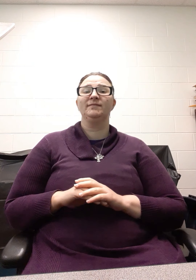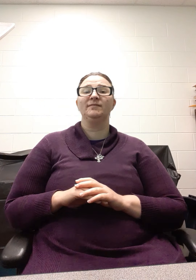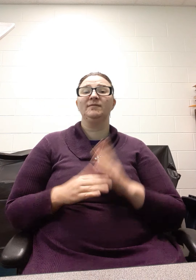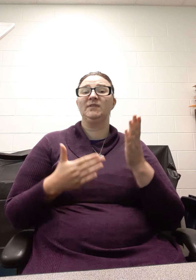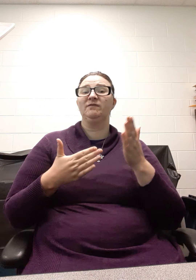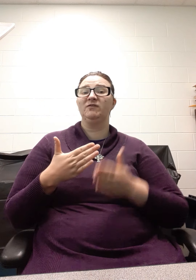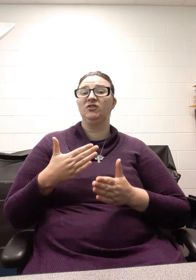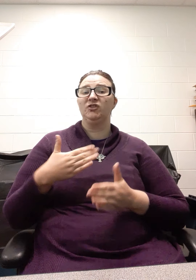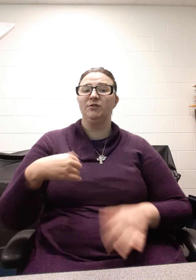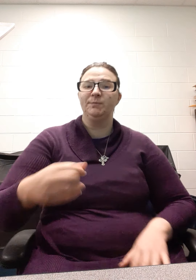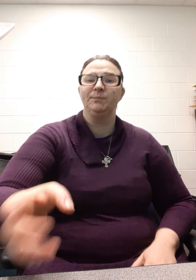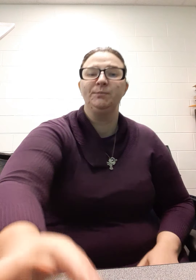But,